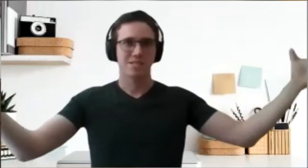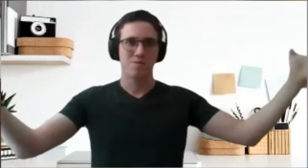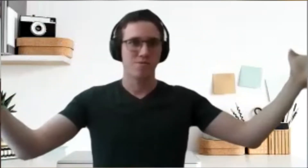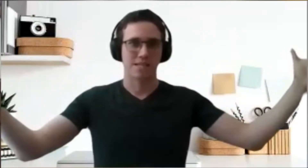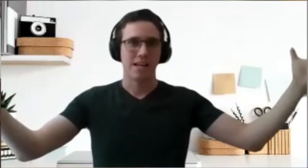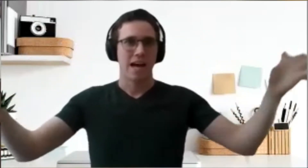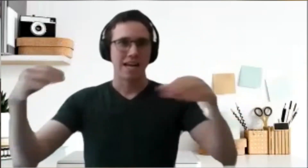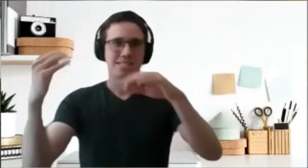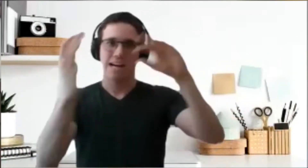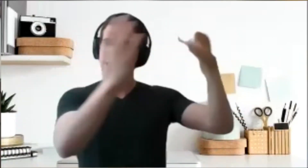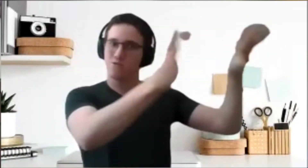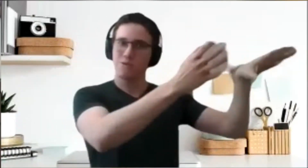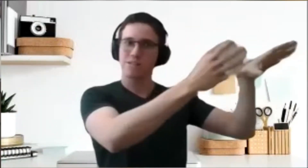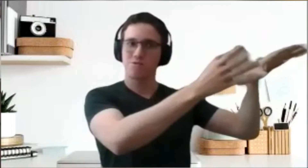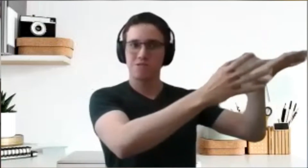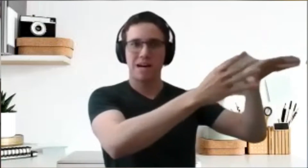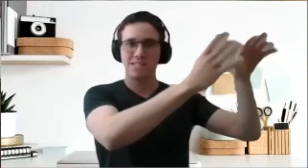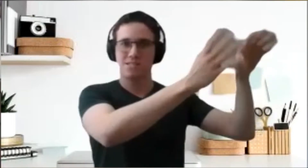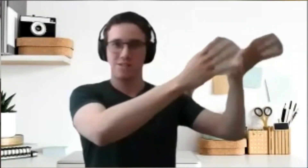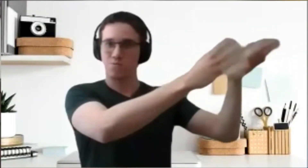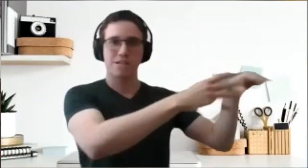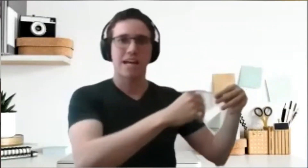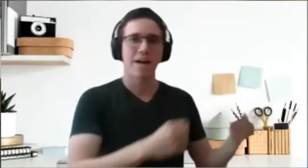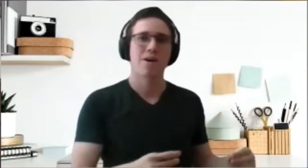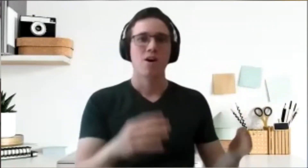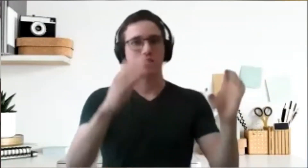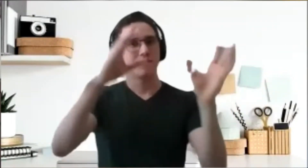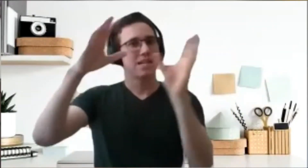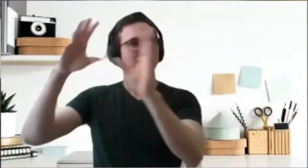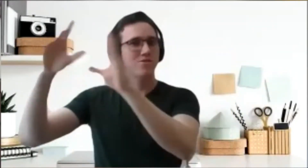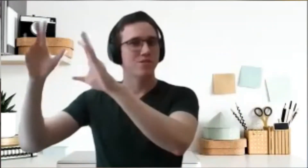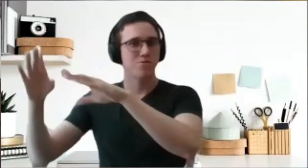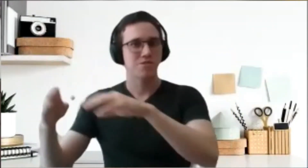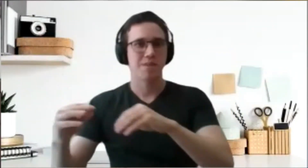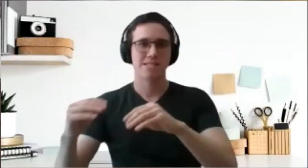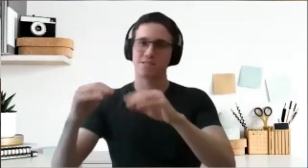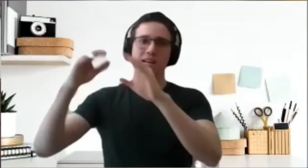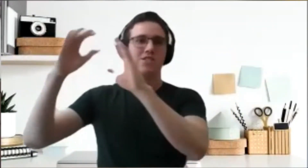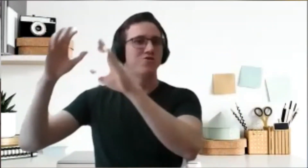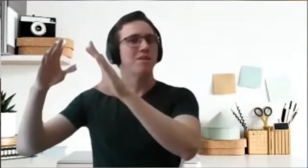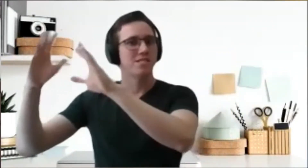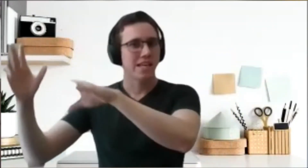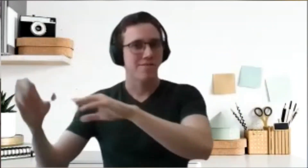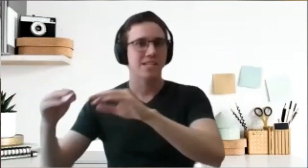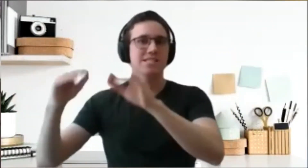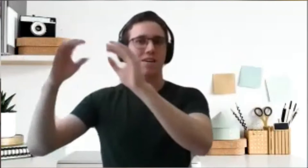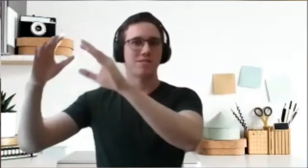exploded. I started doing Toastmasters at work time or sometimes doing Toastmasters too much in the evenings. I was